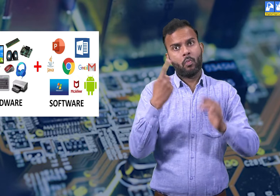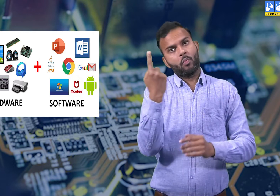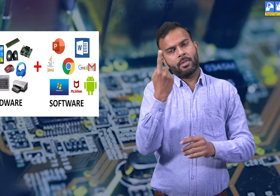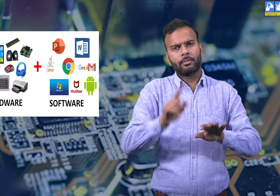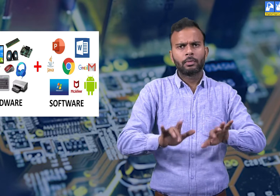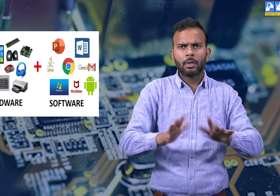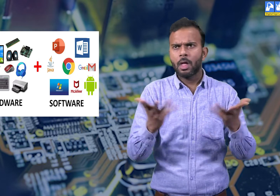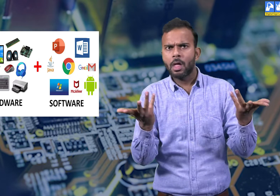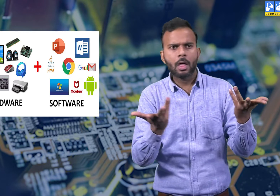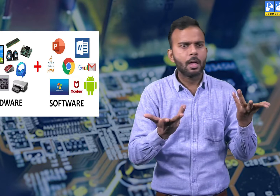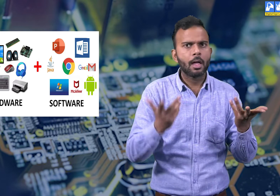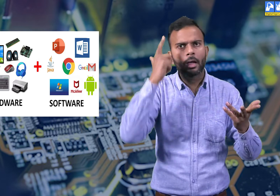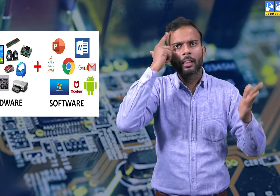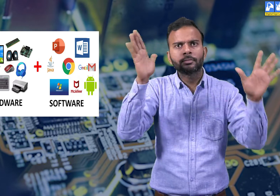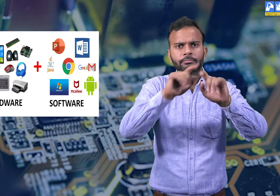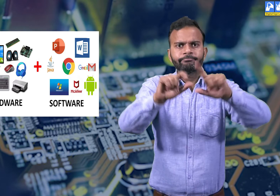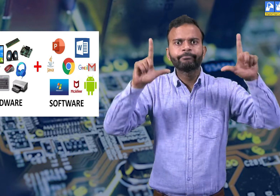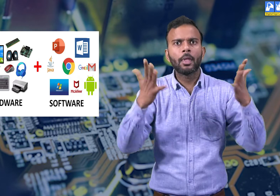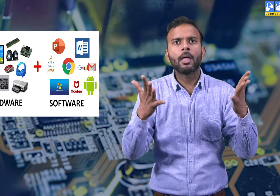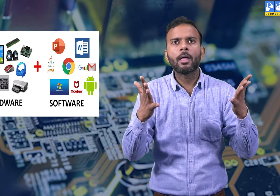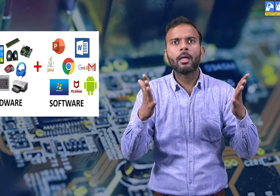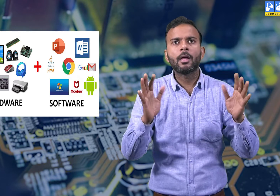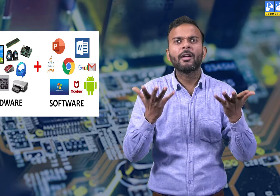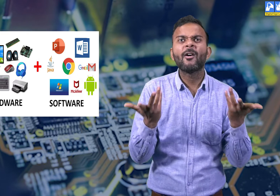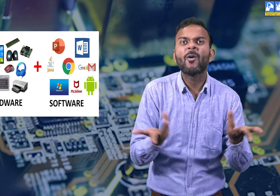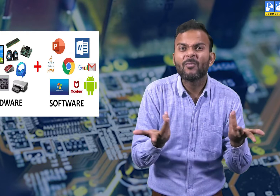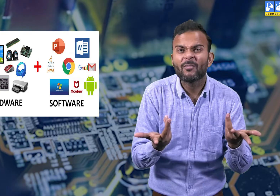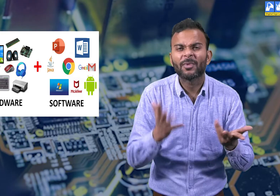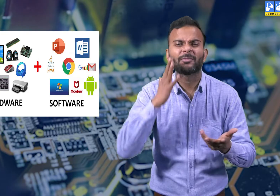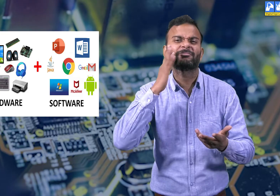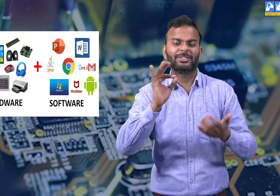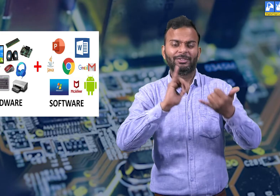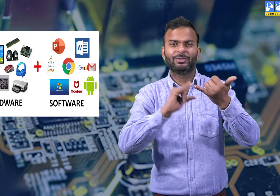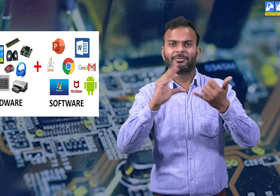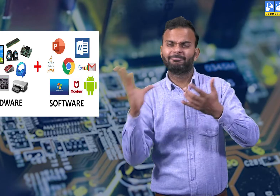Hardwares to be used for functioning of computer with the software.